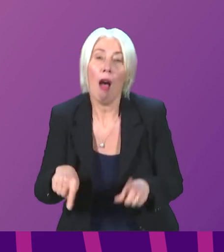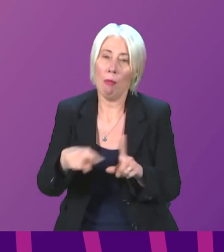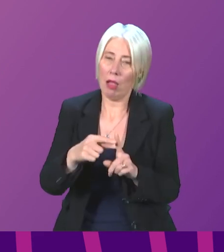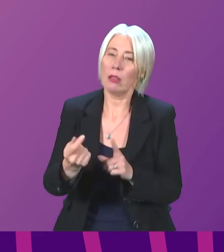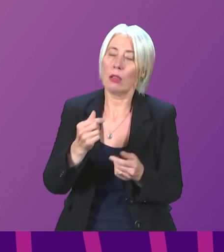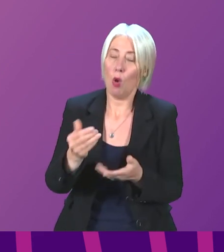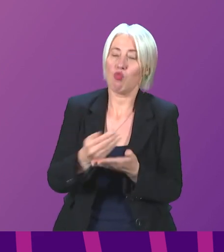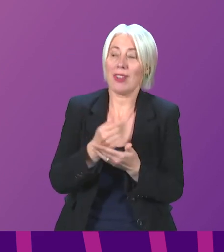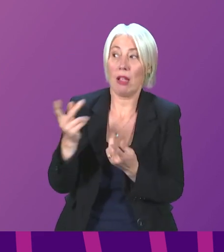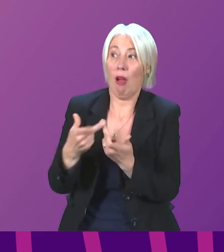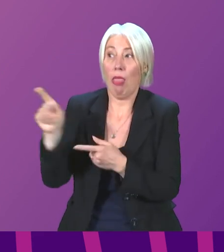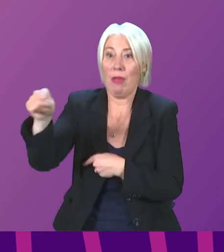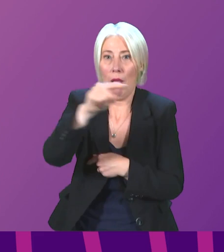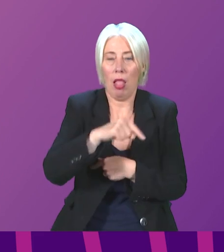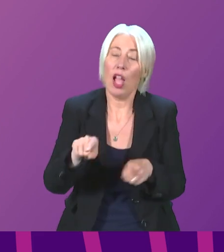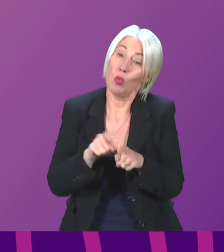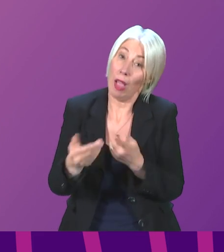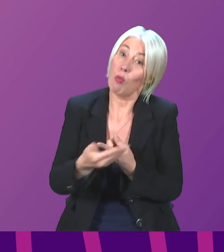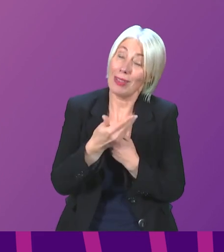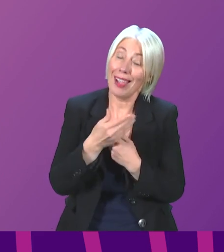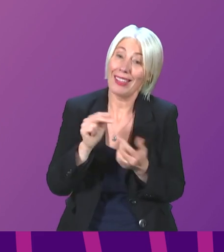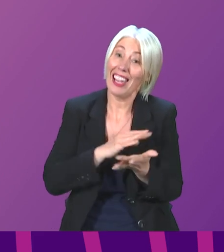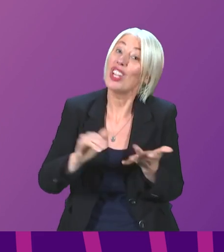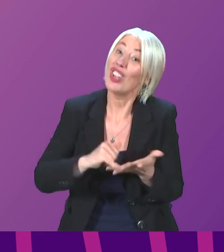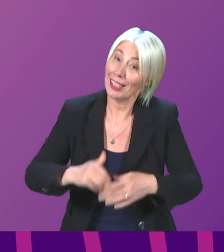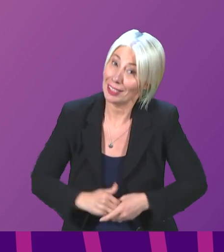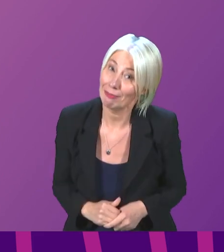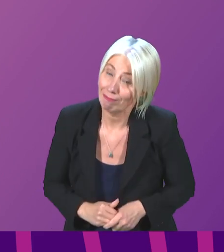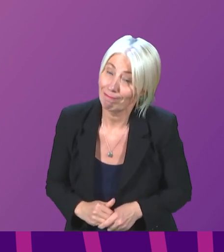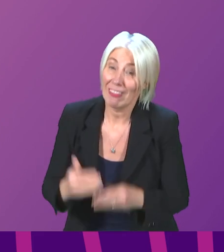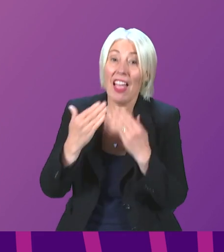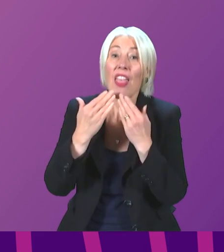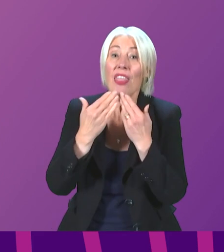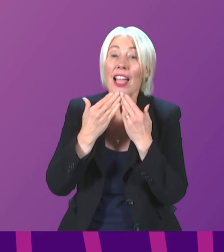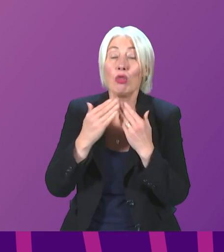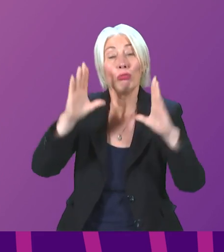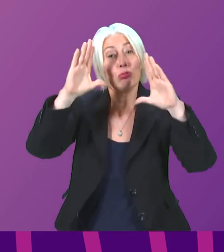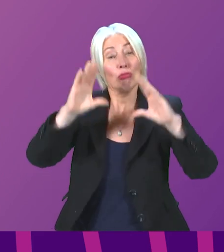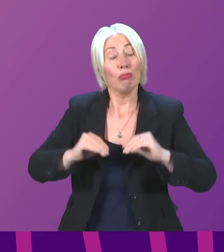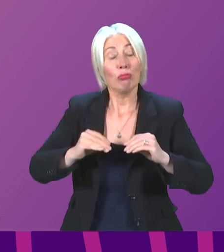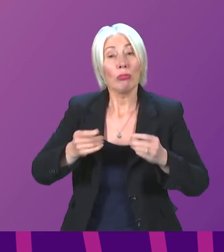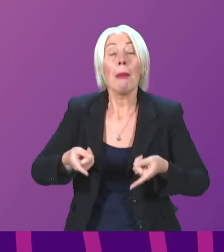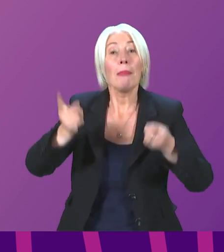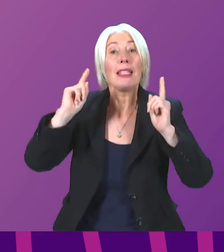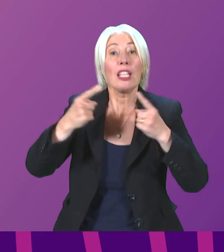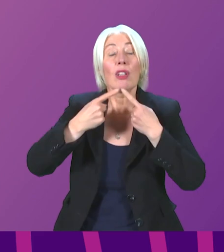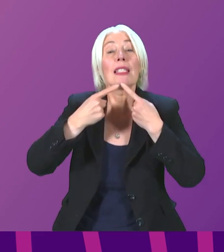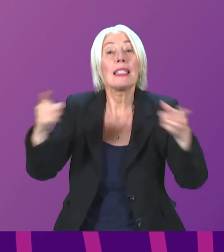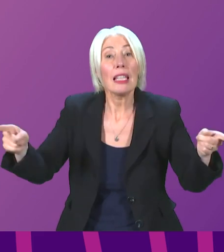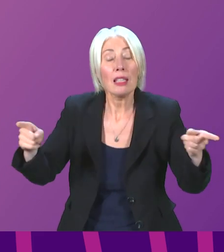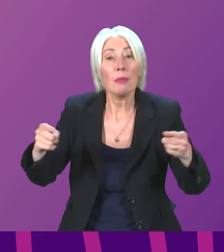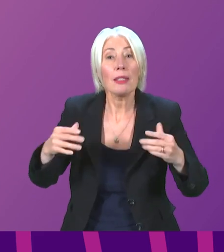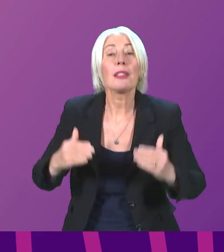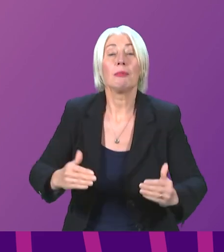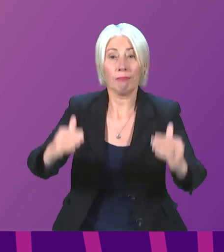others. And of course, to protect our NHS too. Thank you. That concludes the ministerial statement. The next item of business is consideration